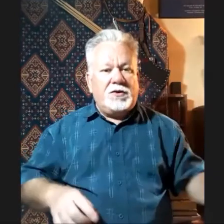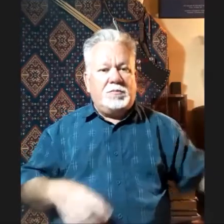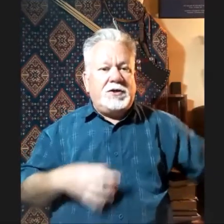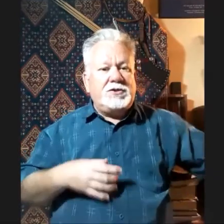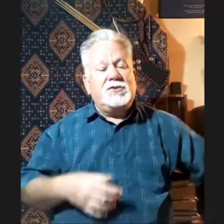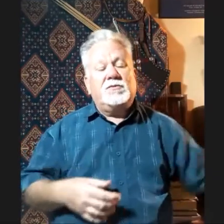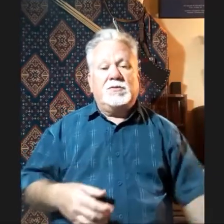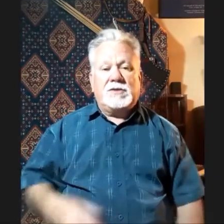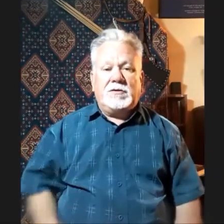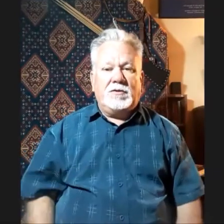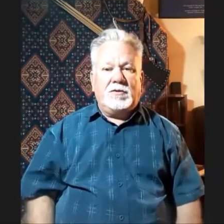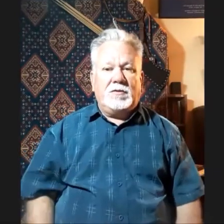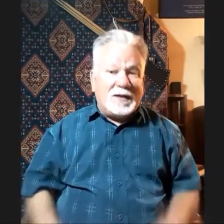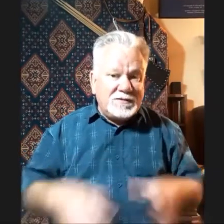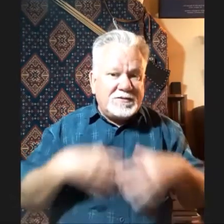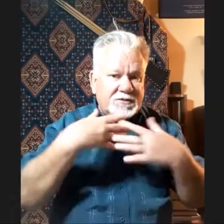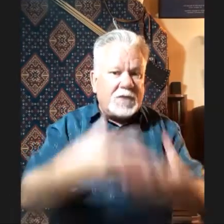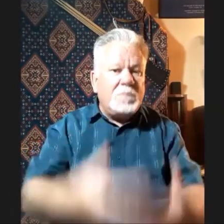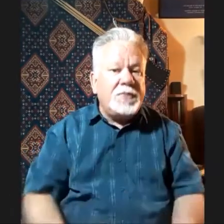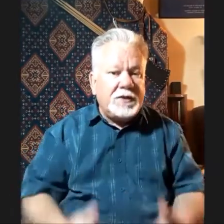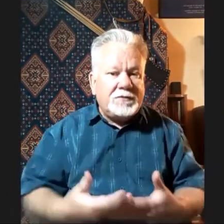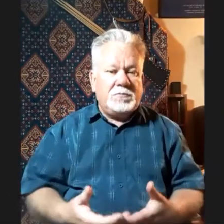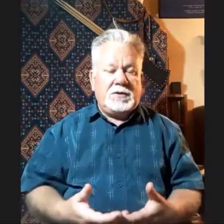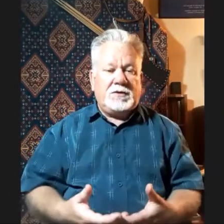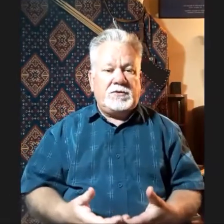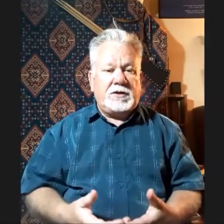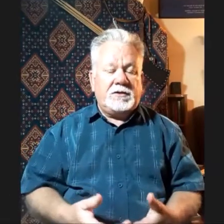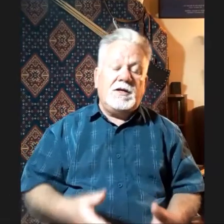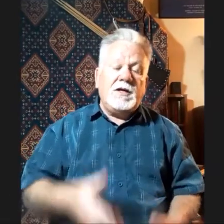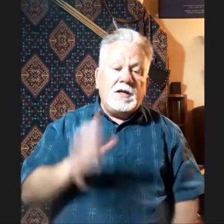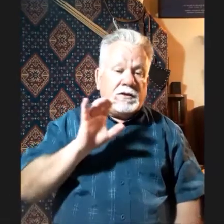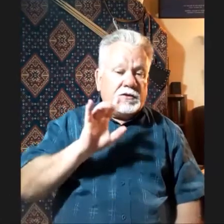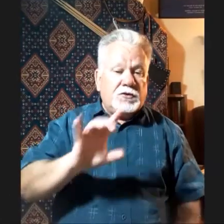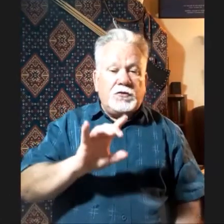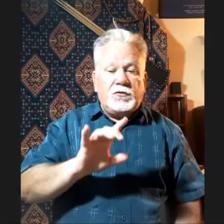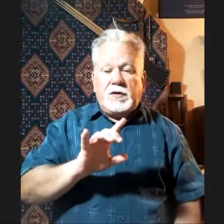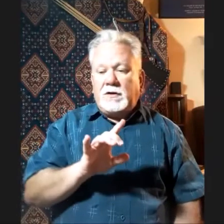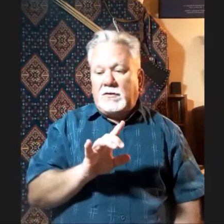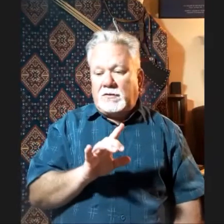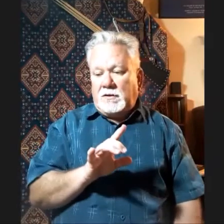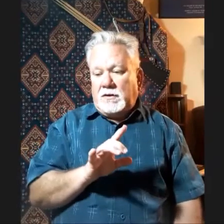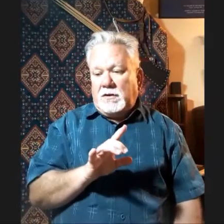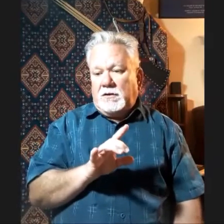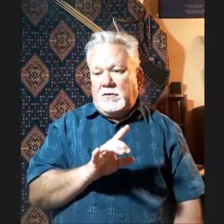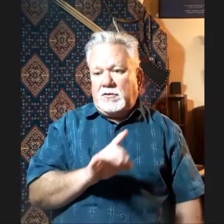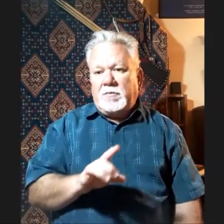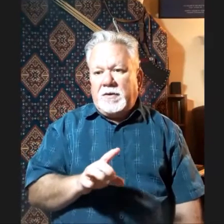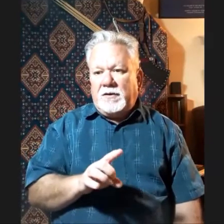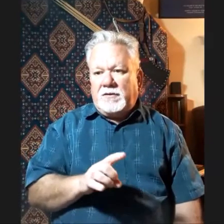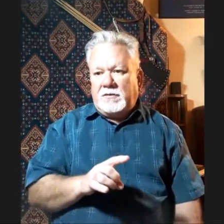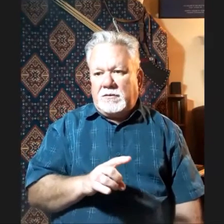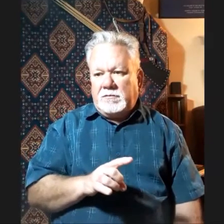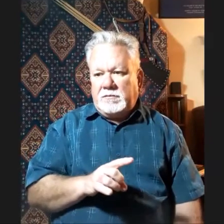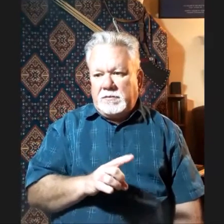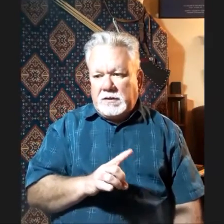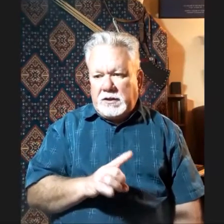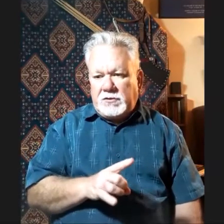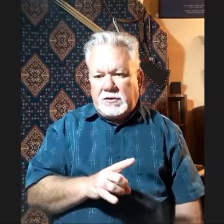depictions of what was going on, but some things can be extracted. The two fingers struck me as interesting